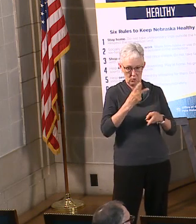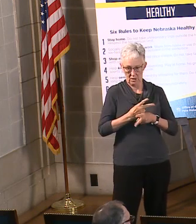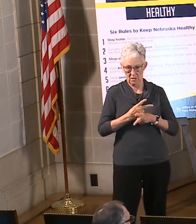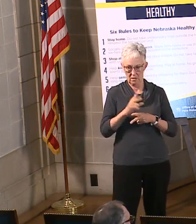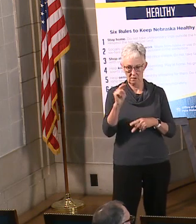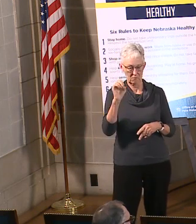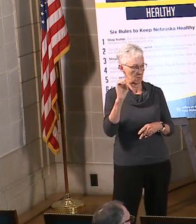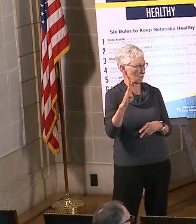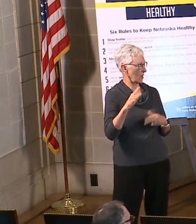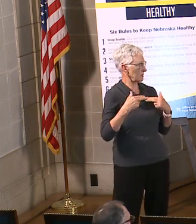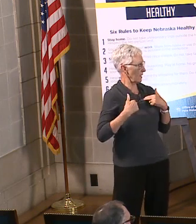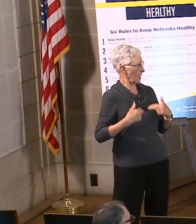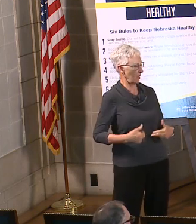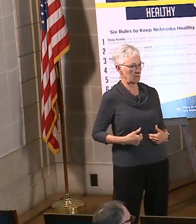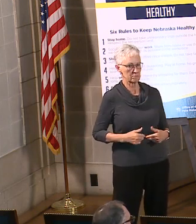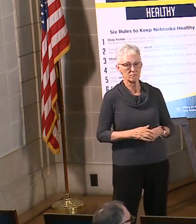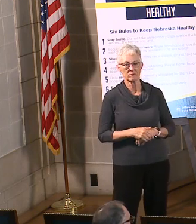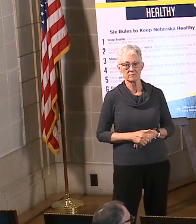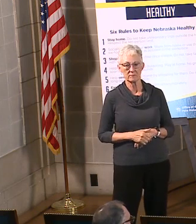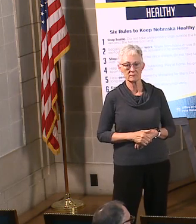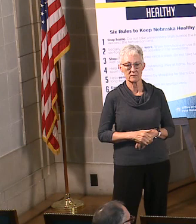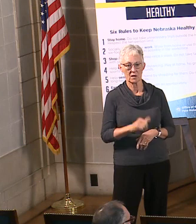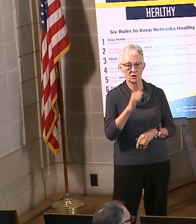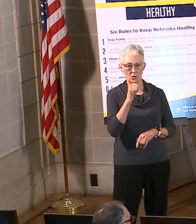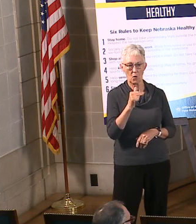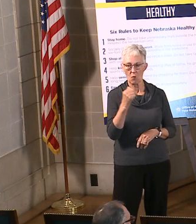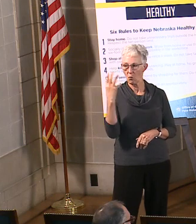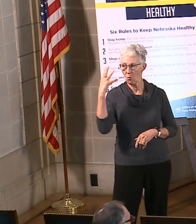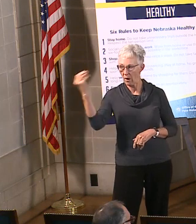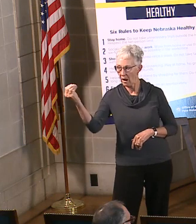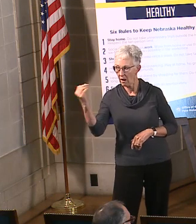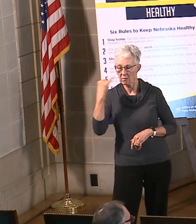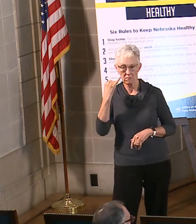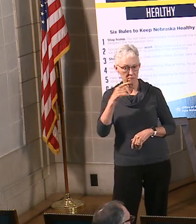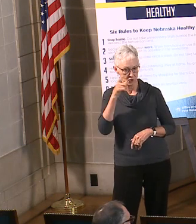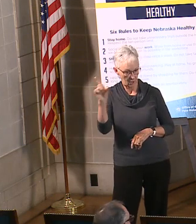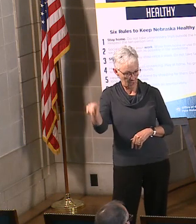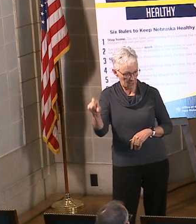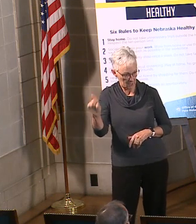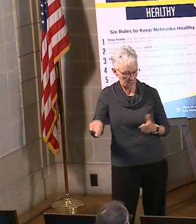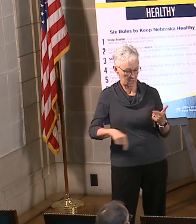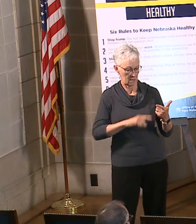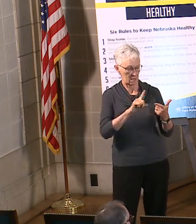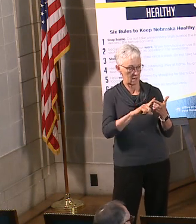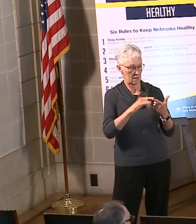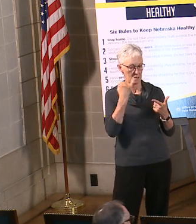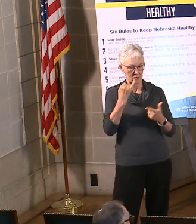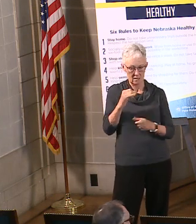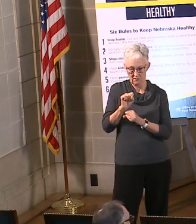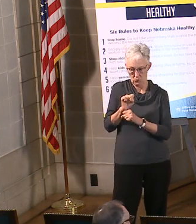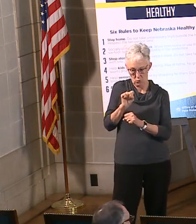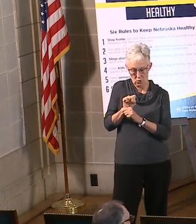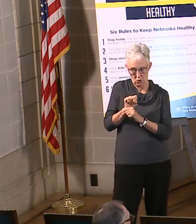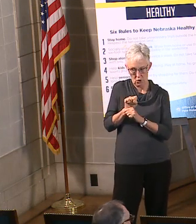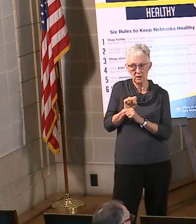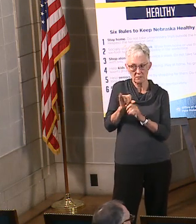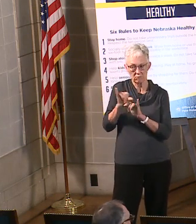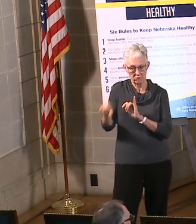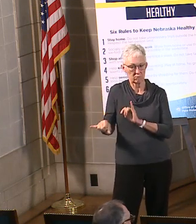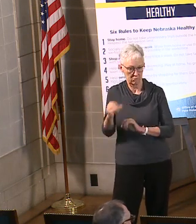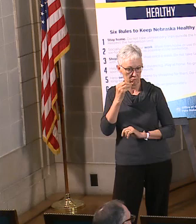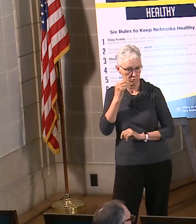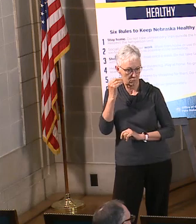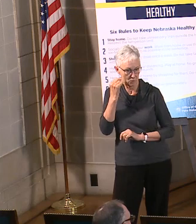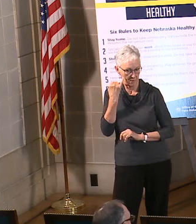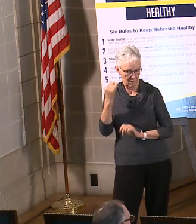right? Don't take unnecessary trips outside your household. Make sure that if you're working from home, work from home if you can, but